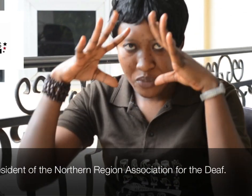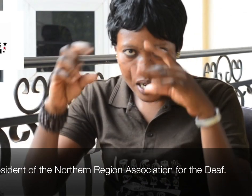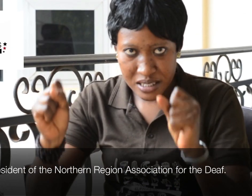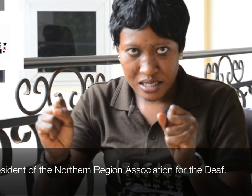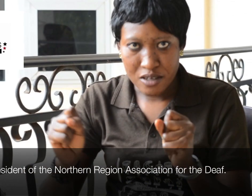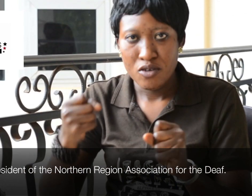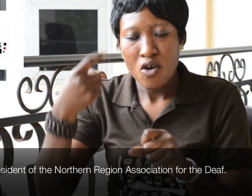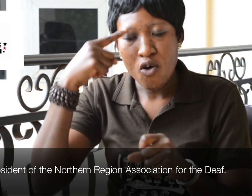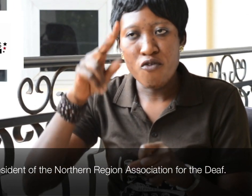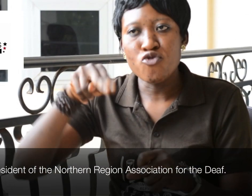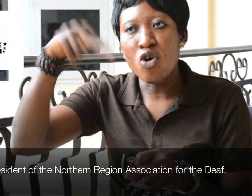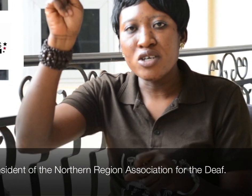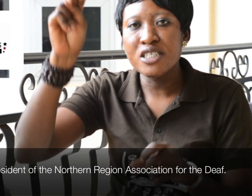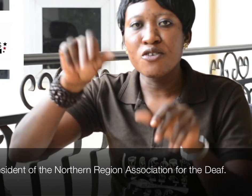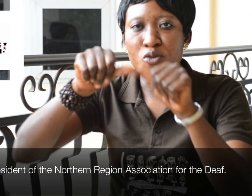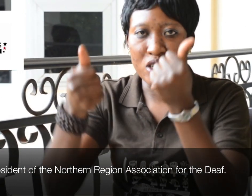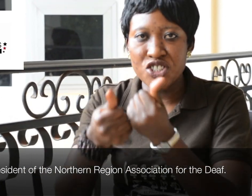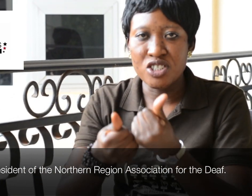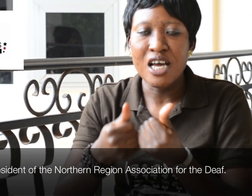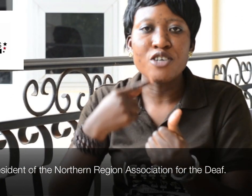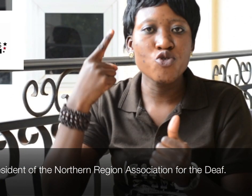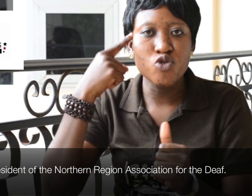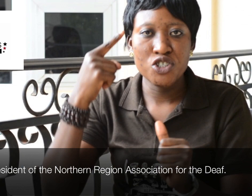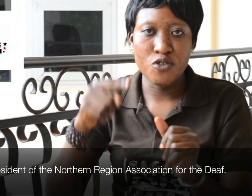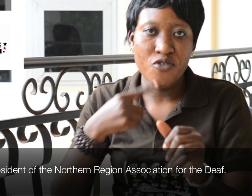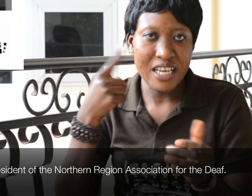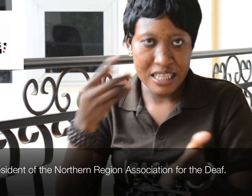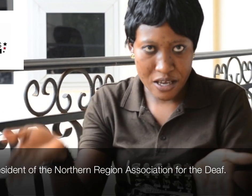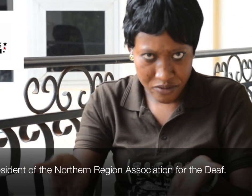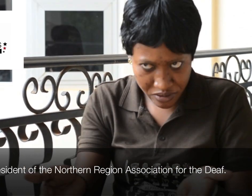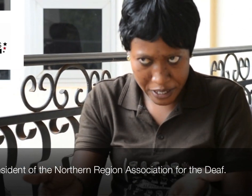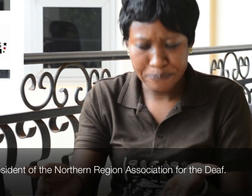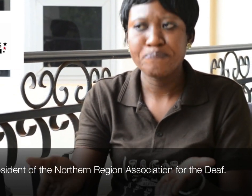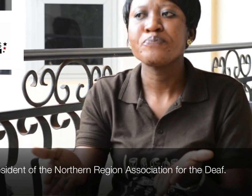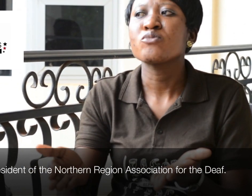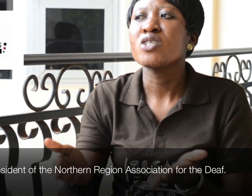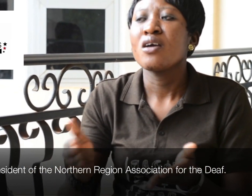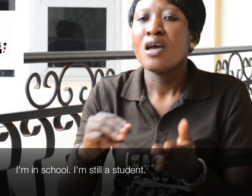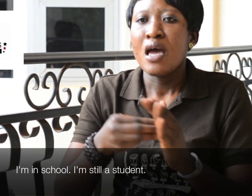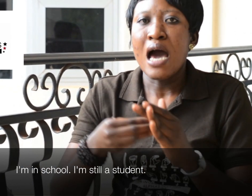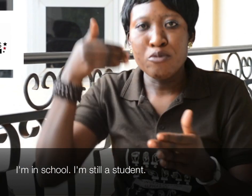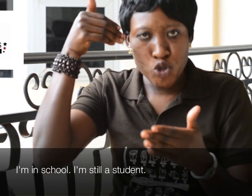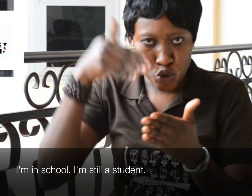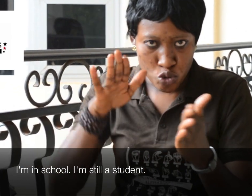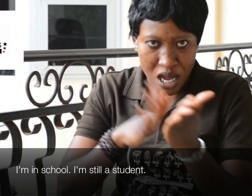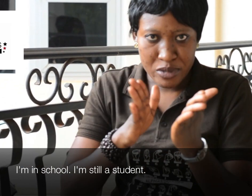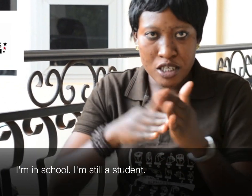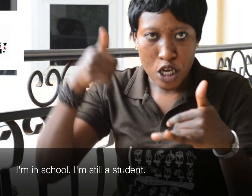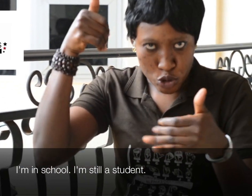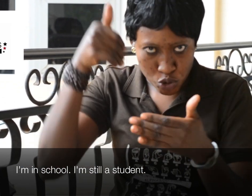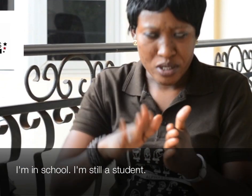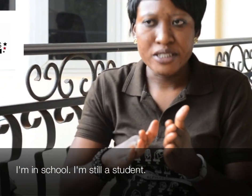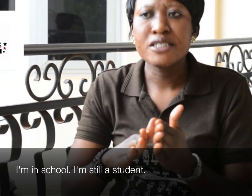President of Northern Region Association for the Deaf here. I'm school. I'm still a student.